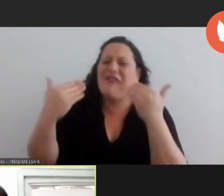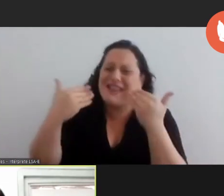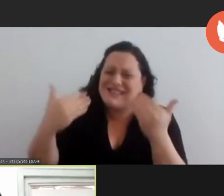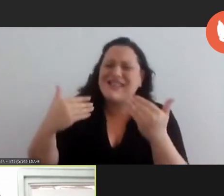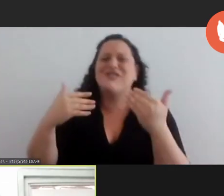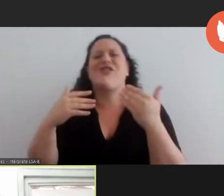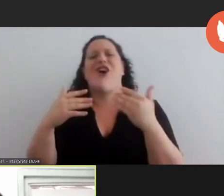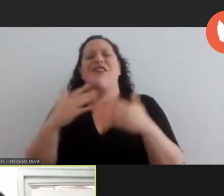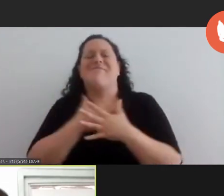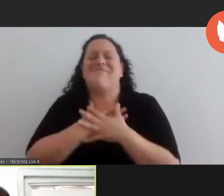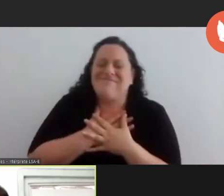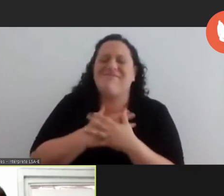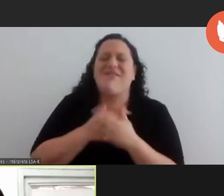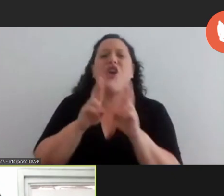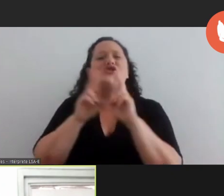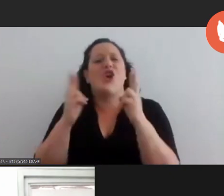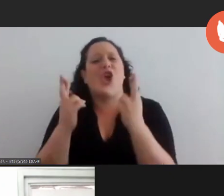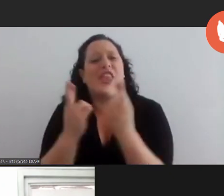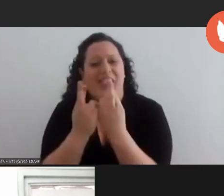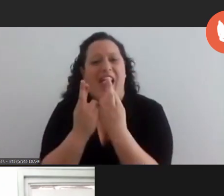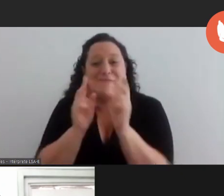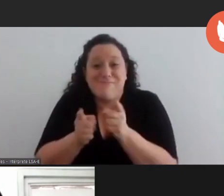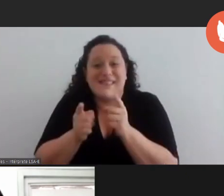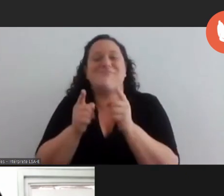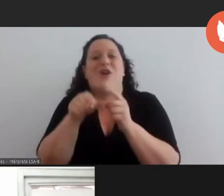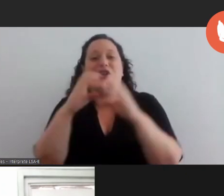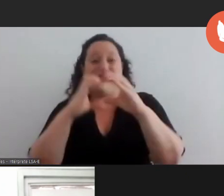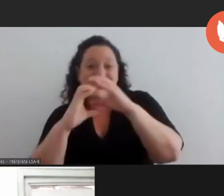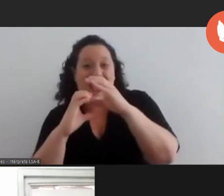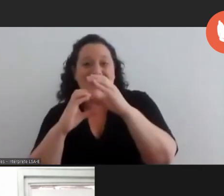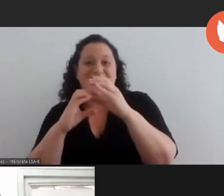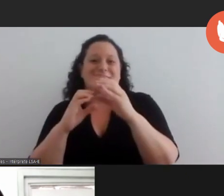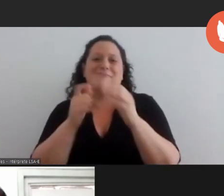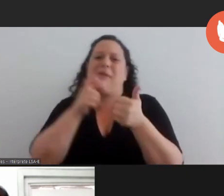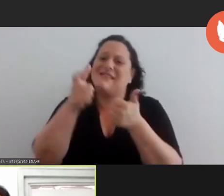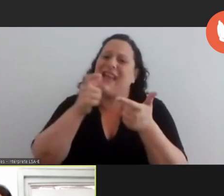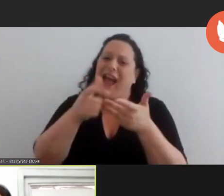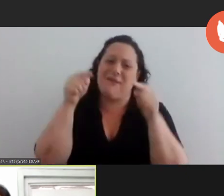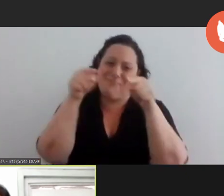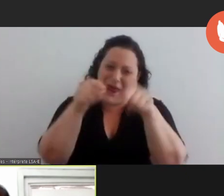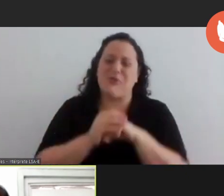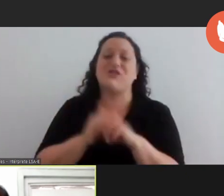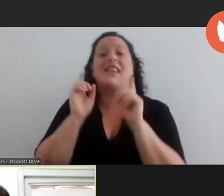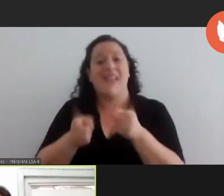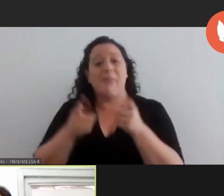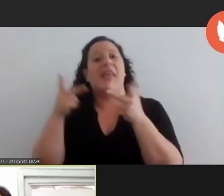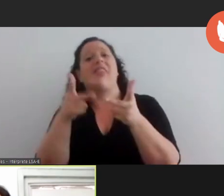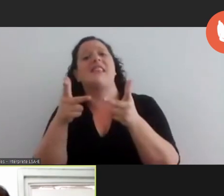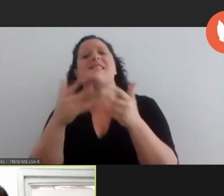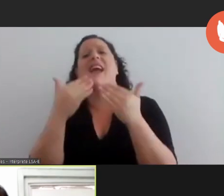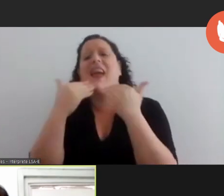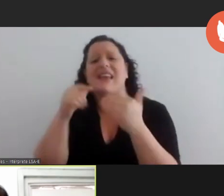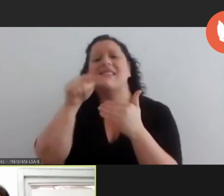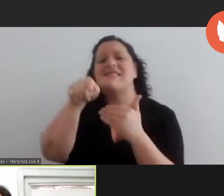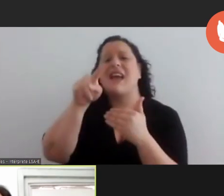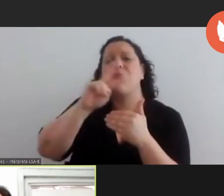remember you fondly, there's a lot of sorority towards you in the chat, and thanks to women just like